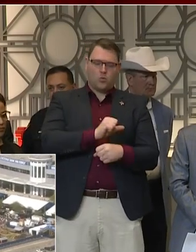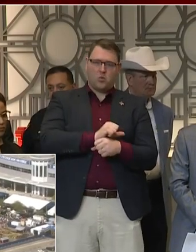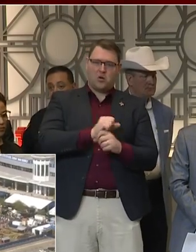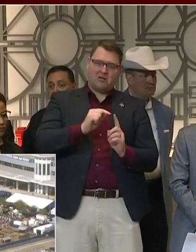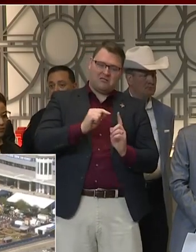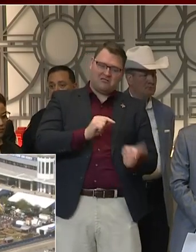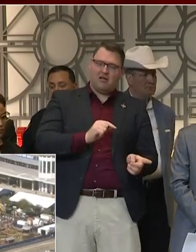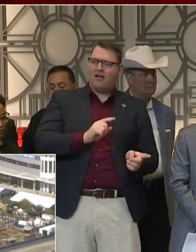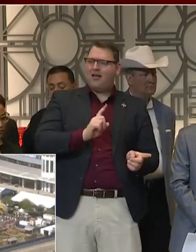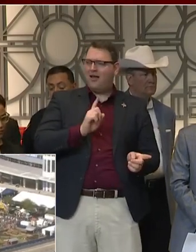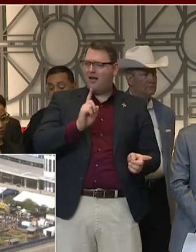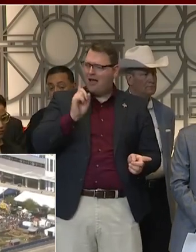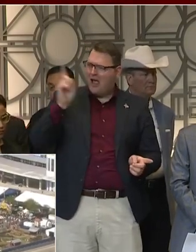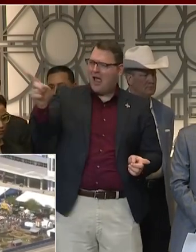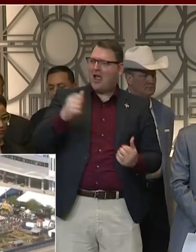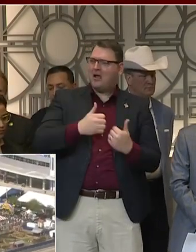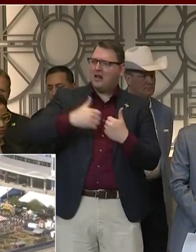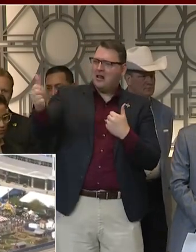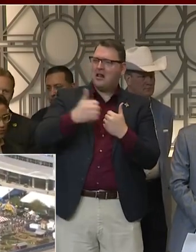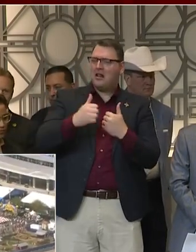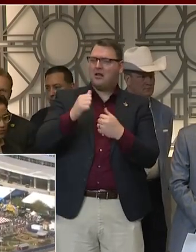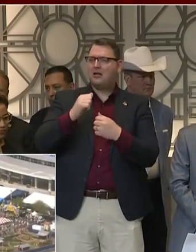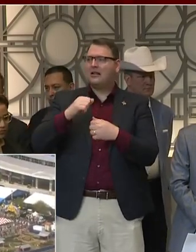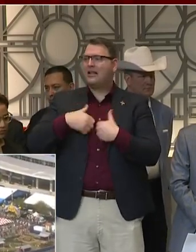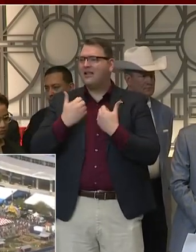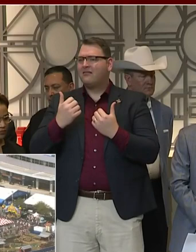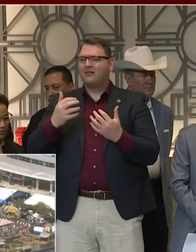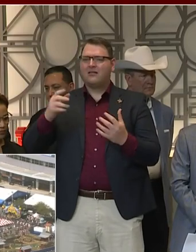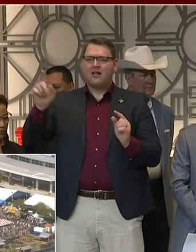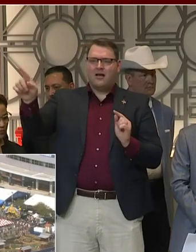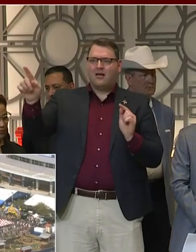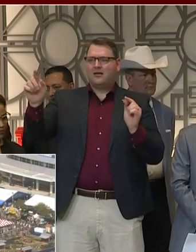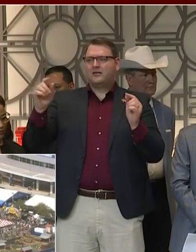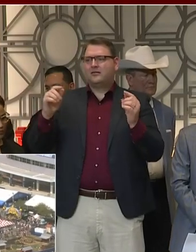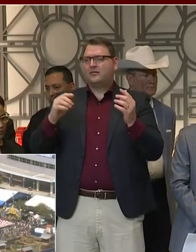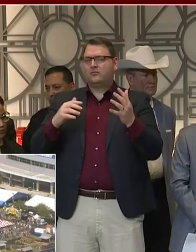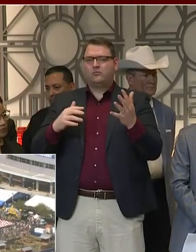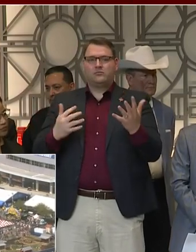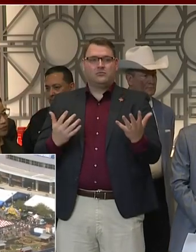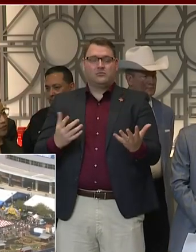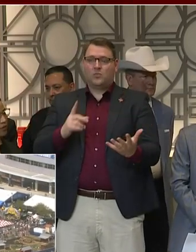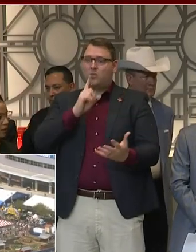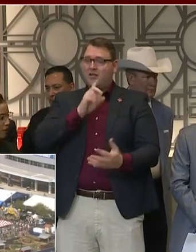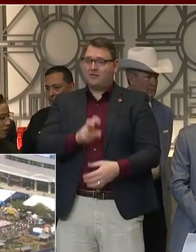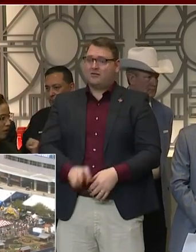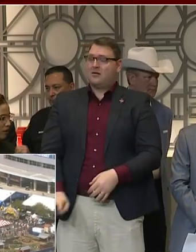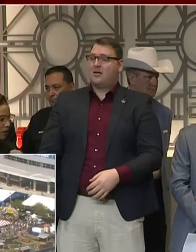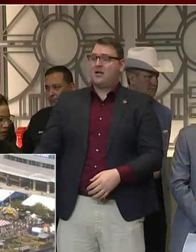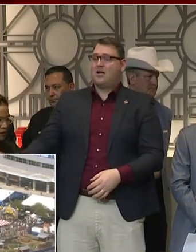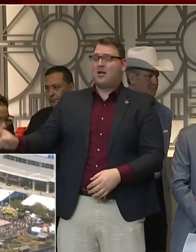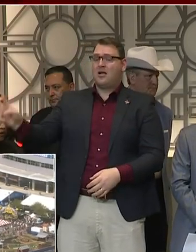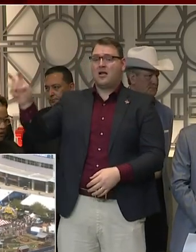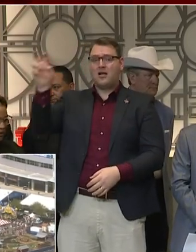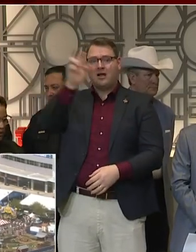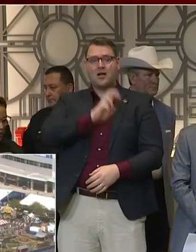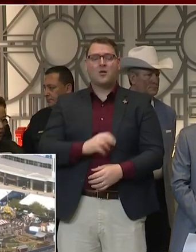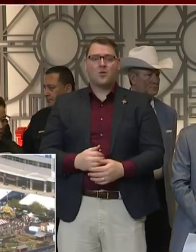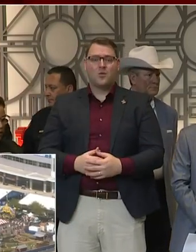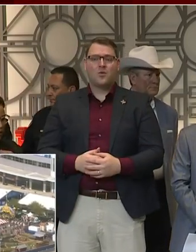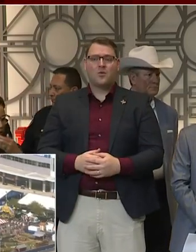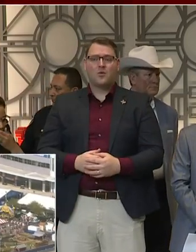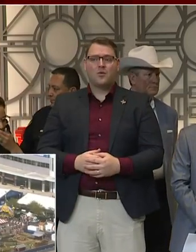else. We want to make sure that you're taking all the precautions, not just for yourself and your family, but for your neighbors,